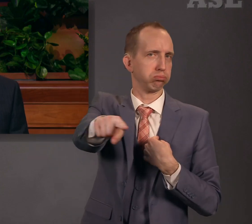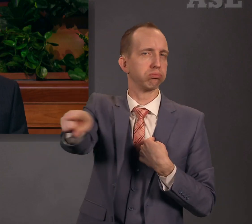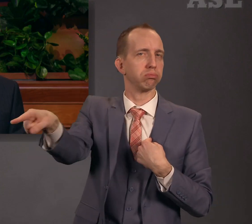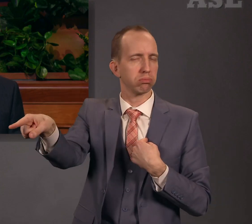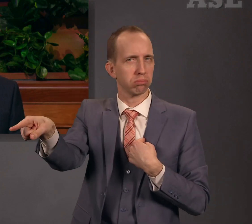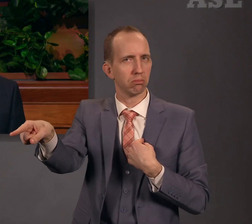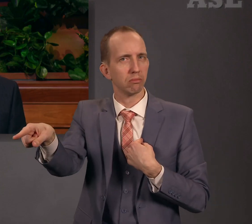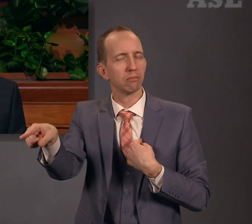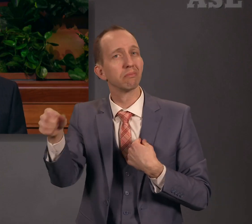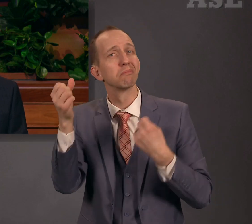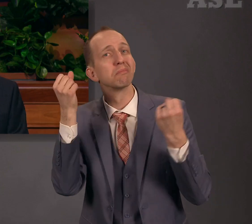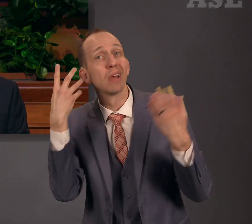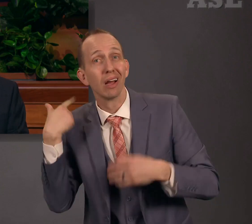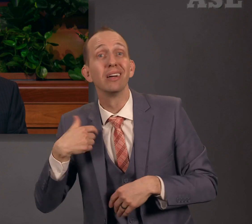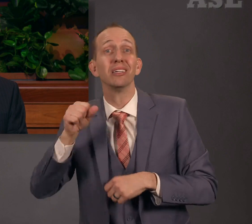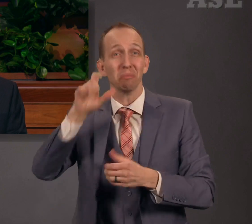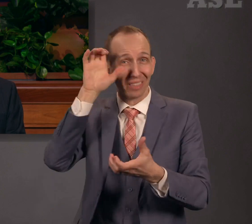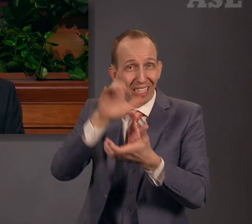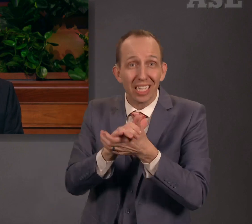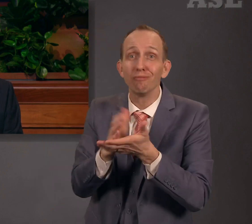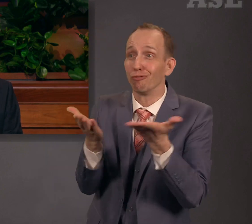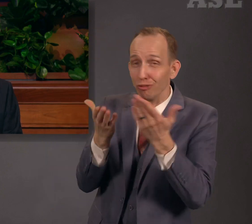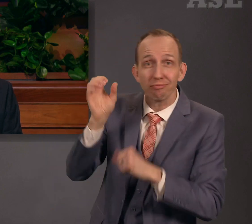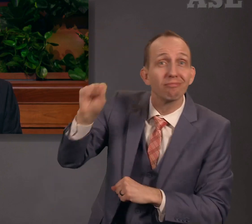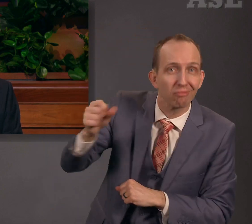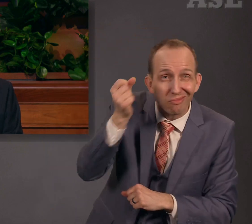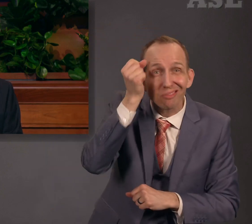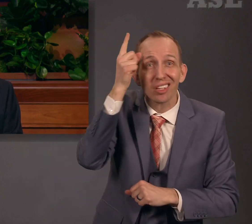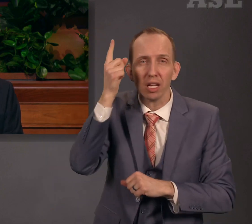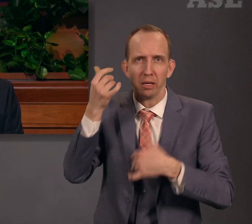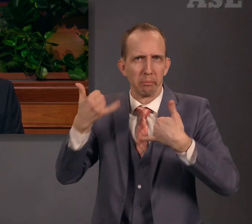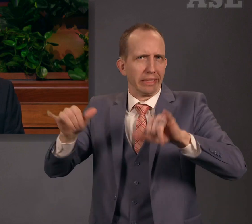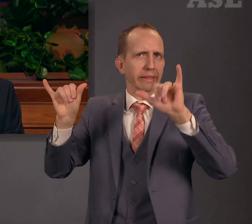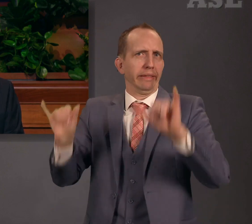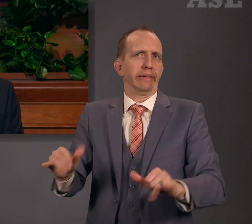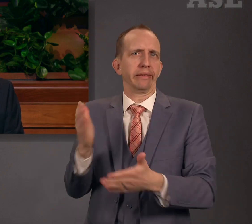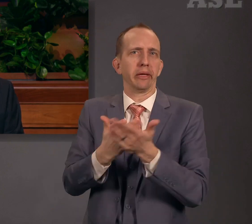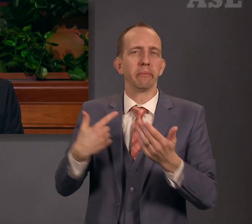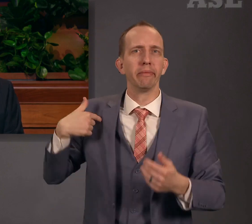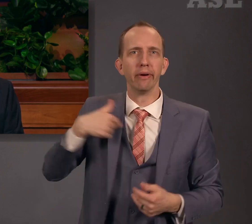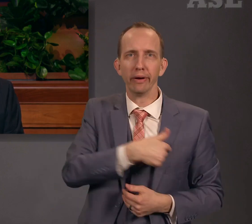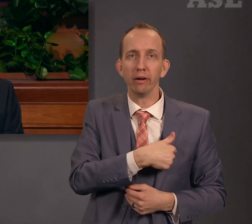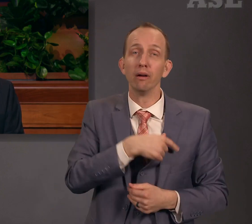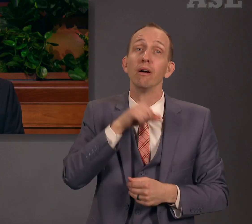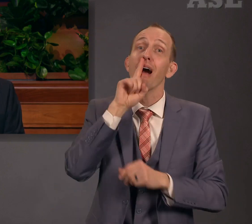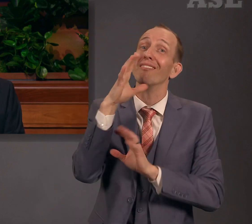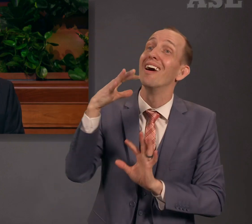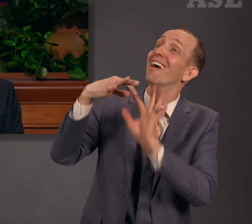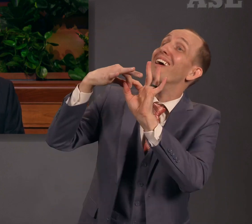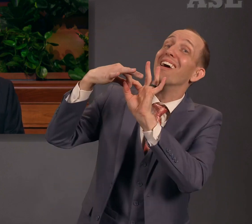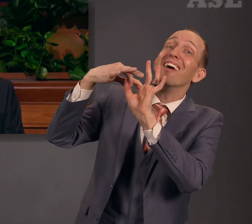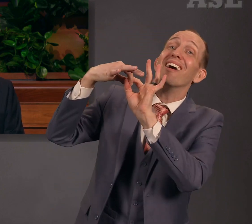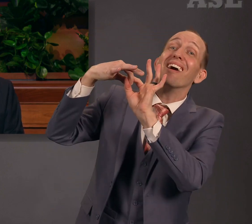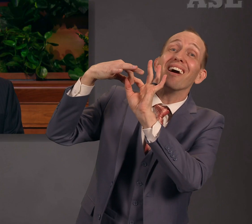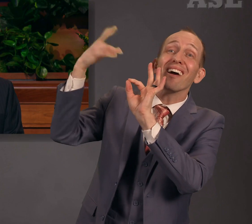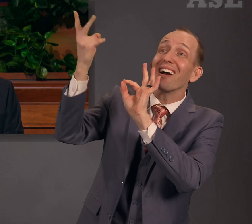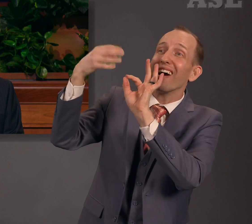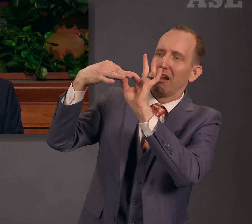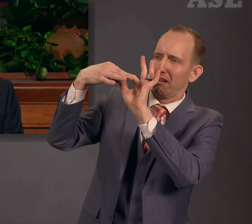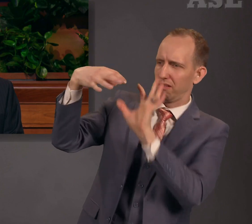covenant connection with the Father and His redeeming Son has not yet become a living and transforming reality